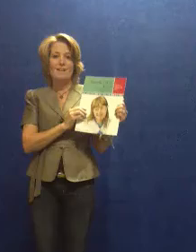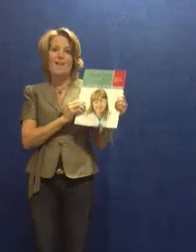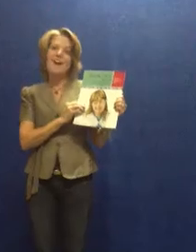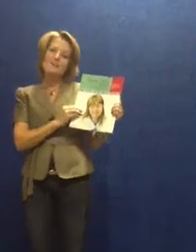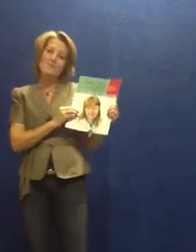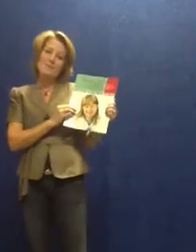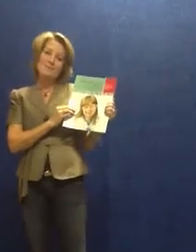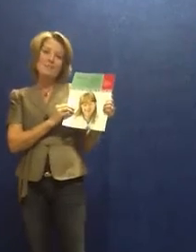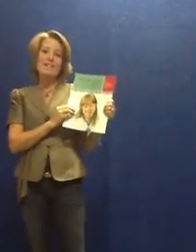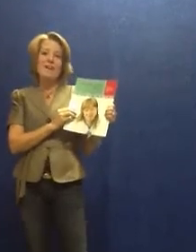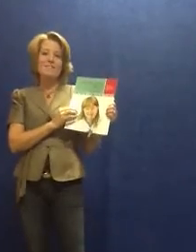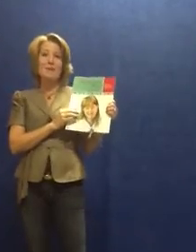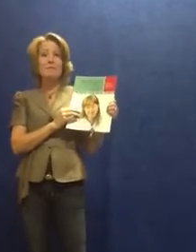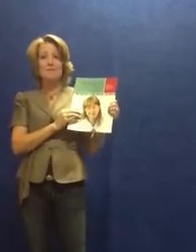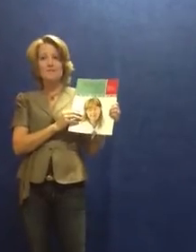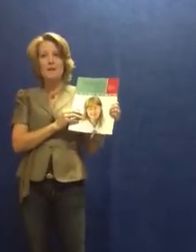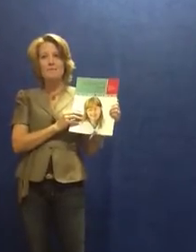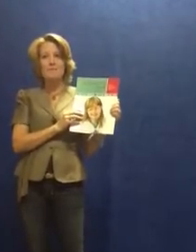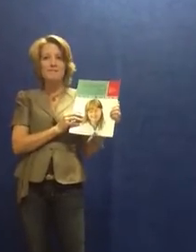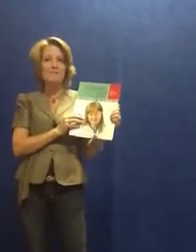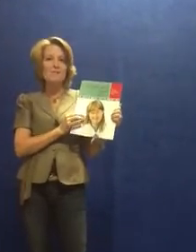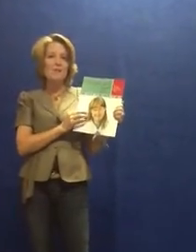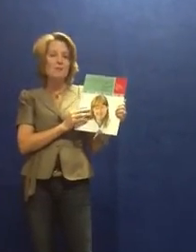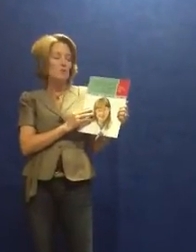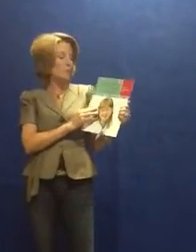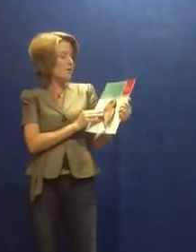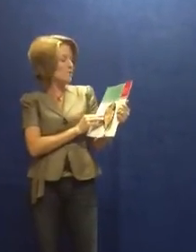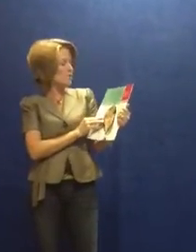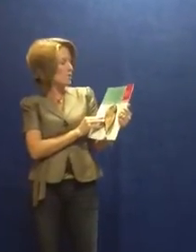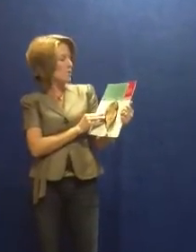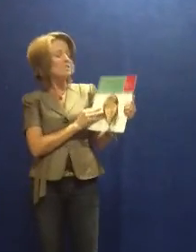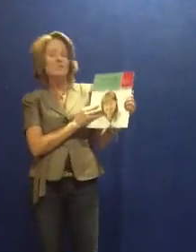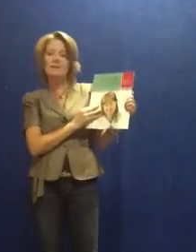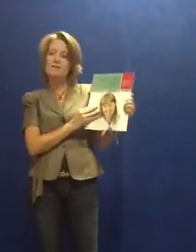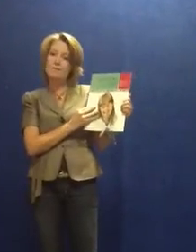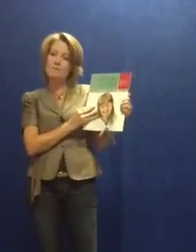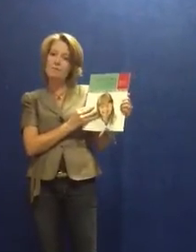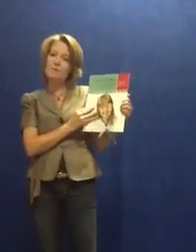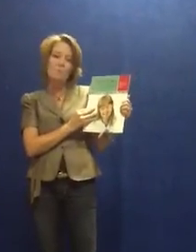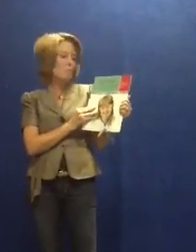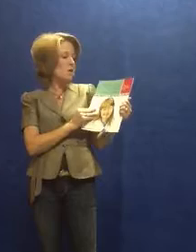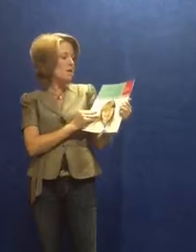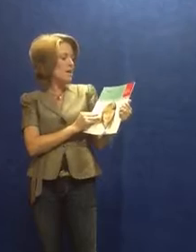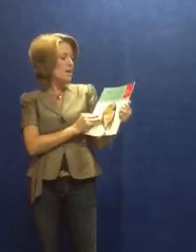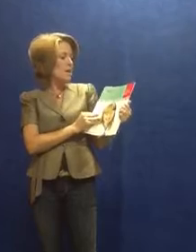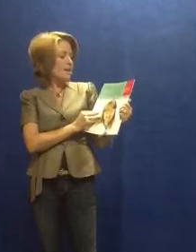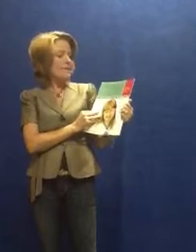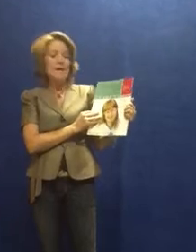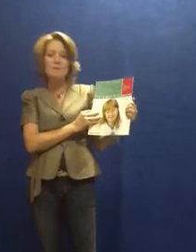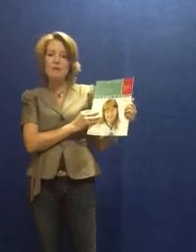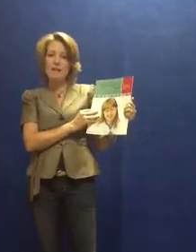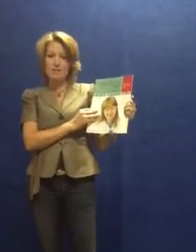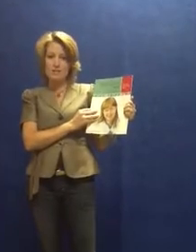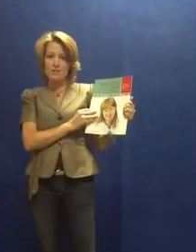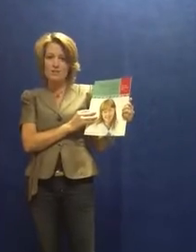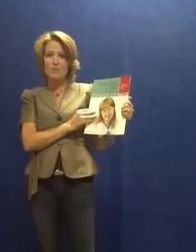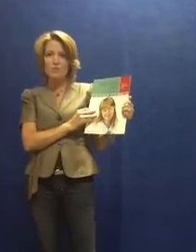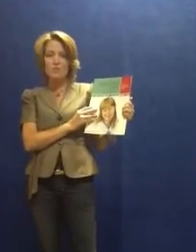Hi, my name is Beth Allison. I'm here from MCC to tell you a story, Michelle's MVP award, a chemical engineering story.